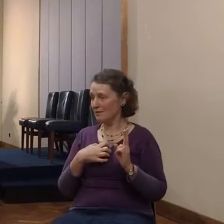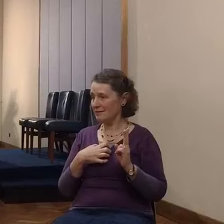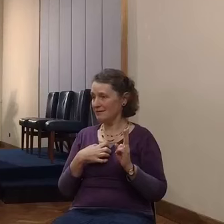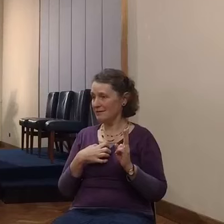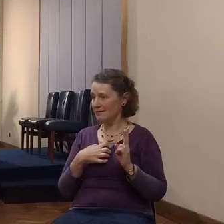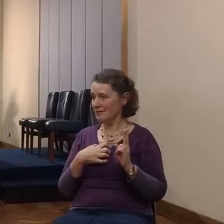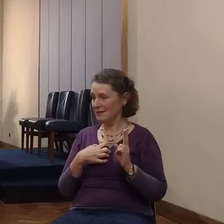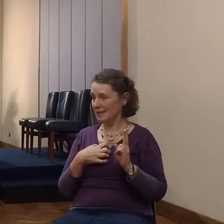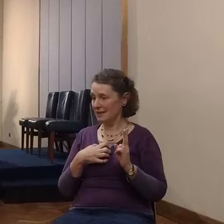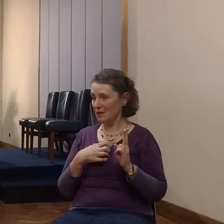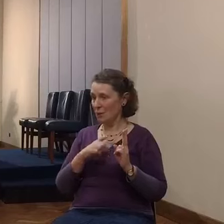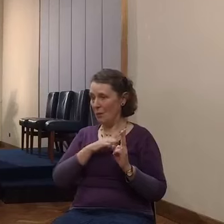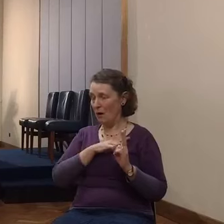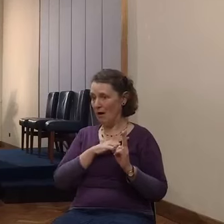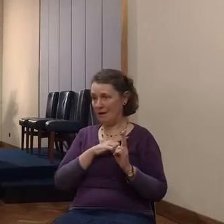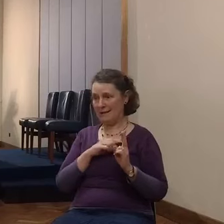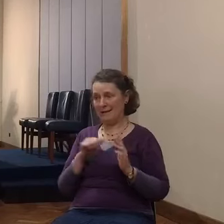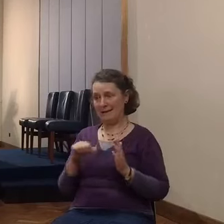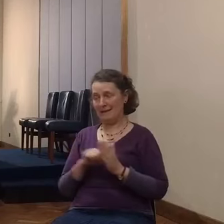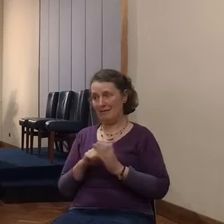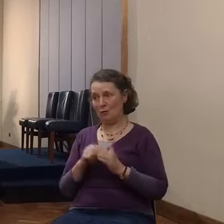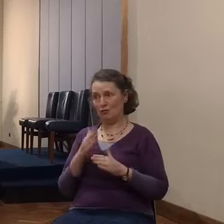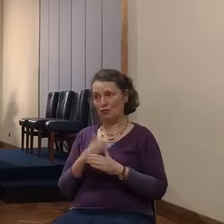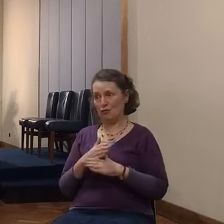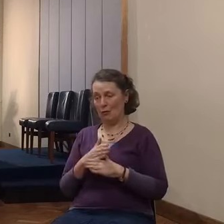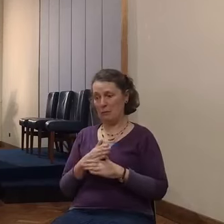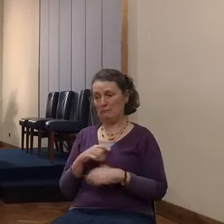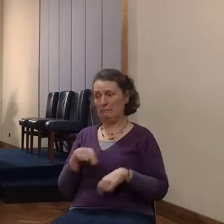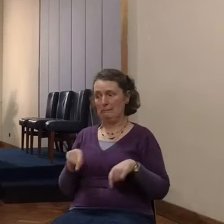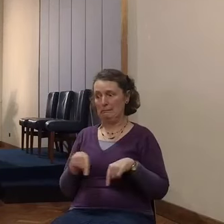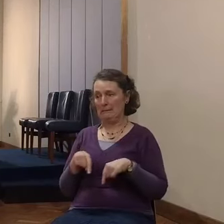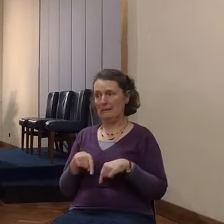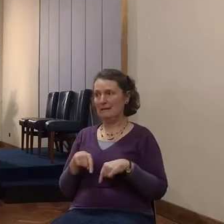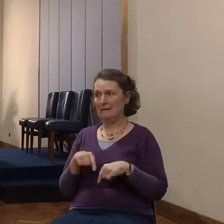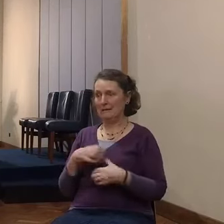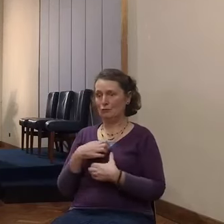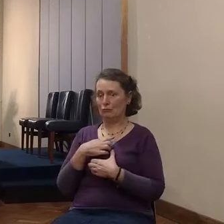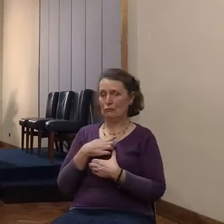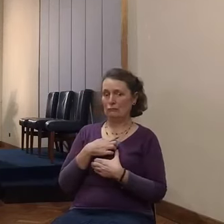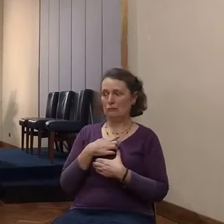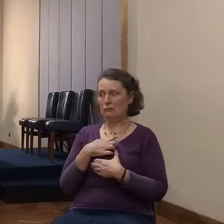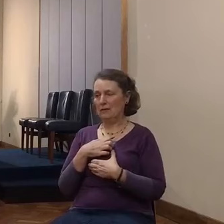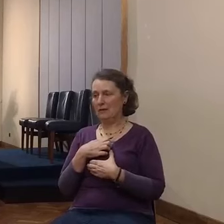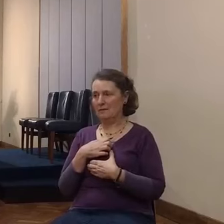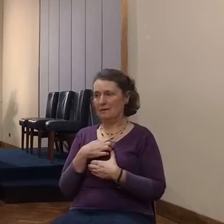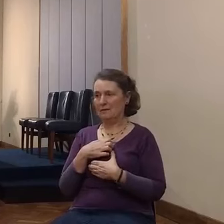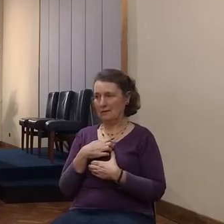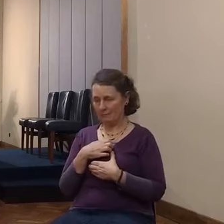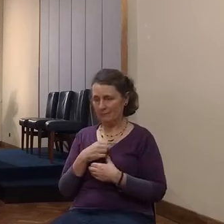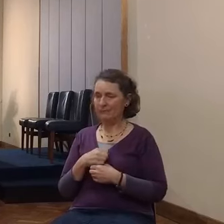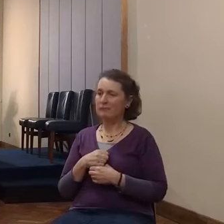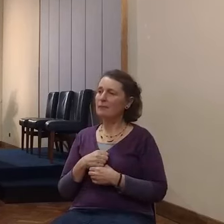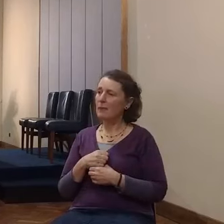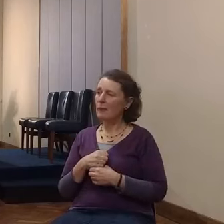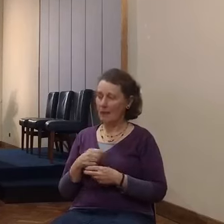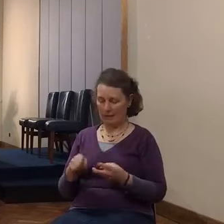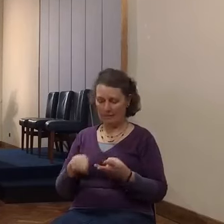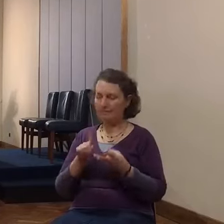situation they were in, repeatedly. And then we see a surprising